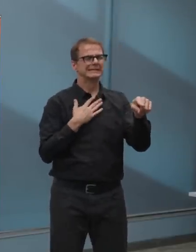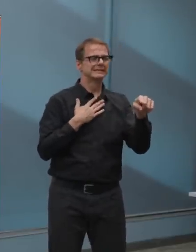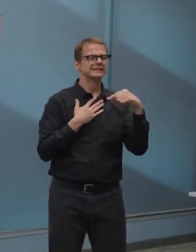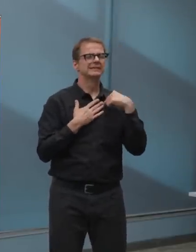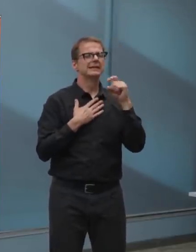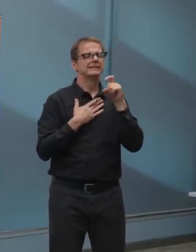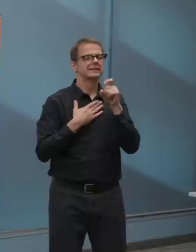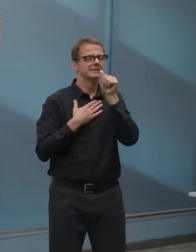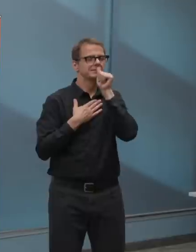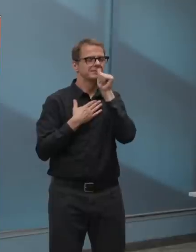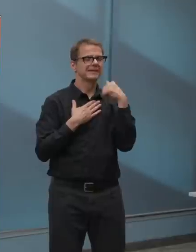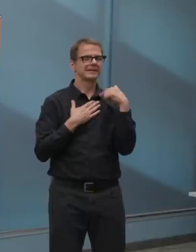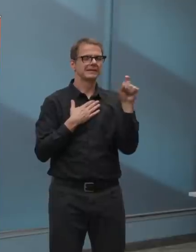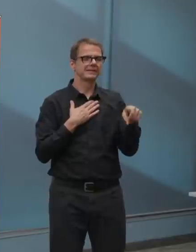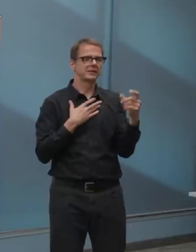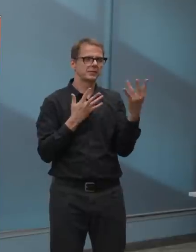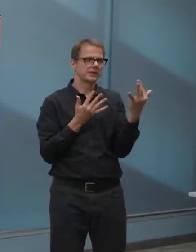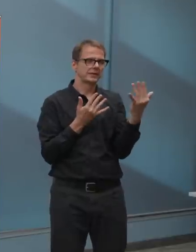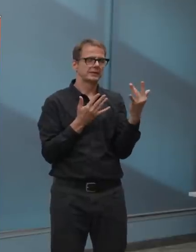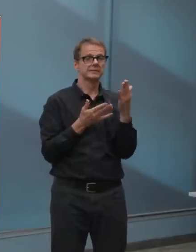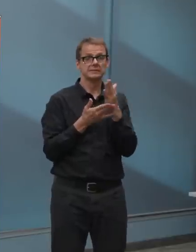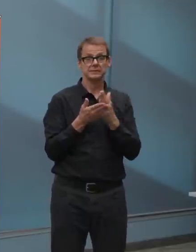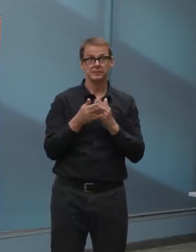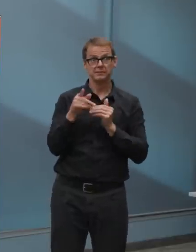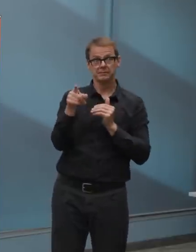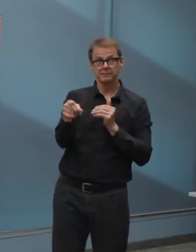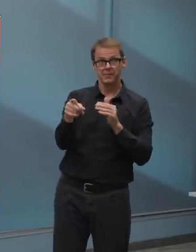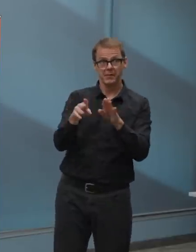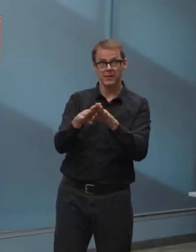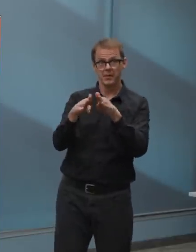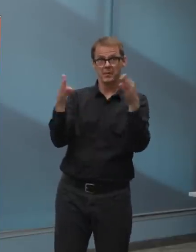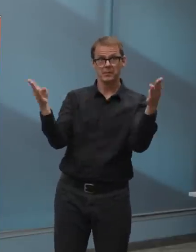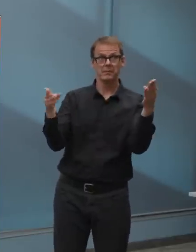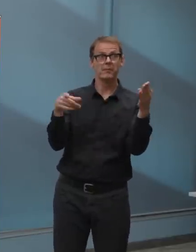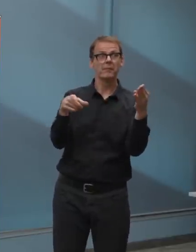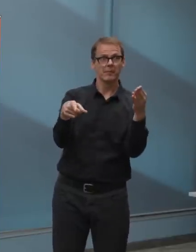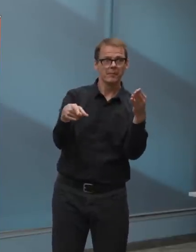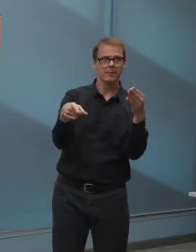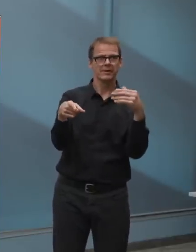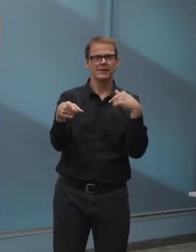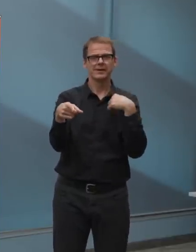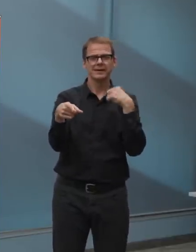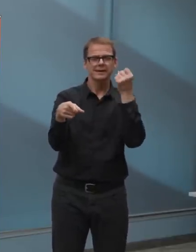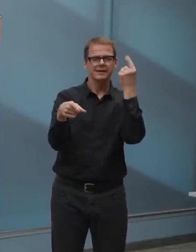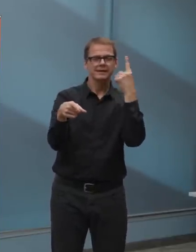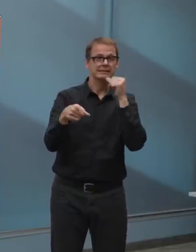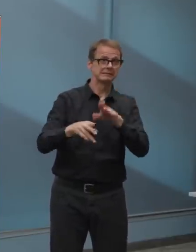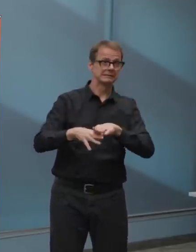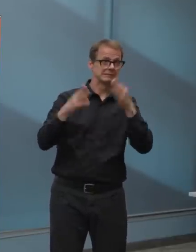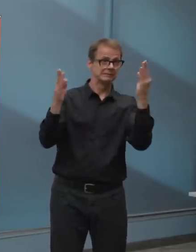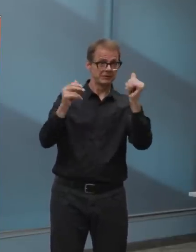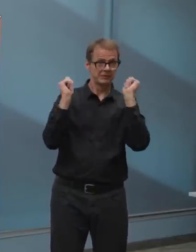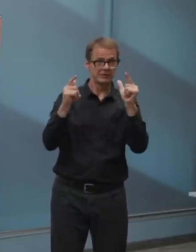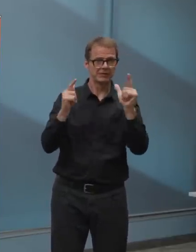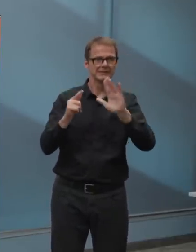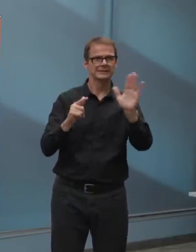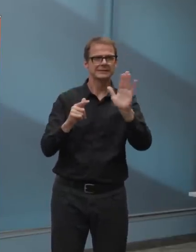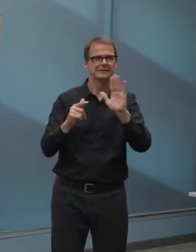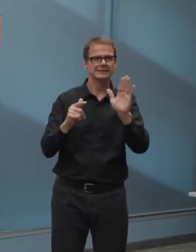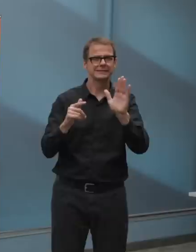amenities do require more time to work through operating issues and we ask Edmontonians for their patience as we continue to